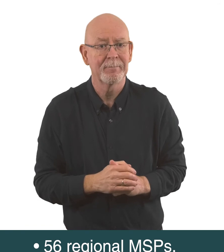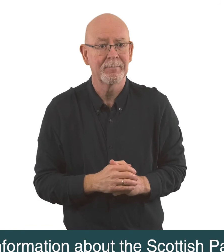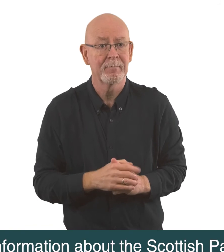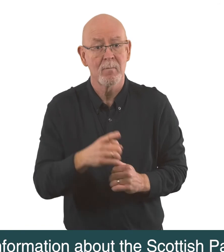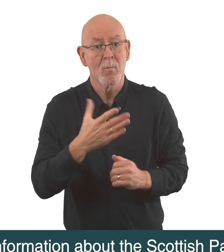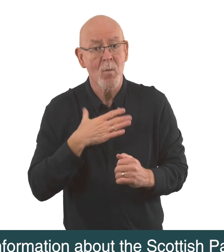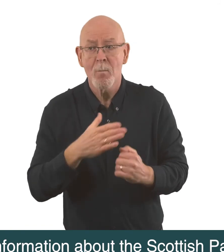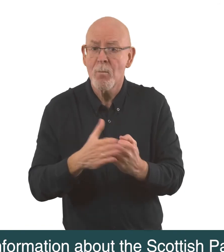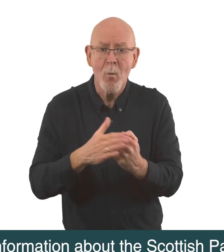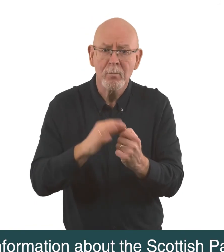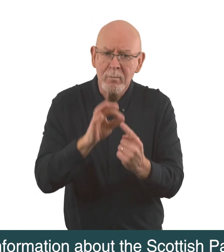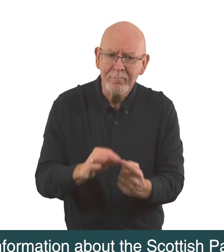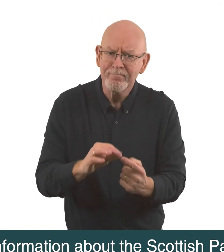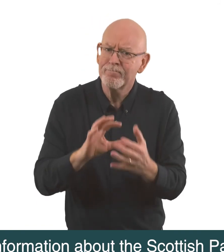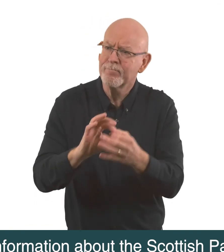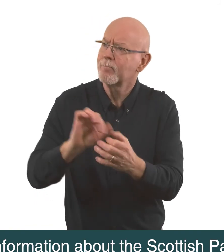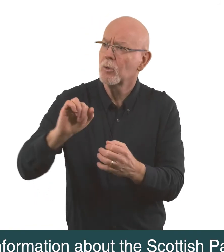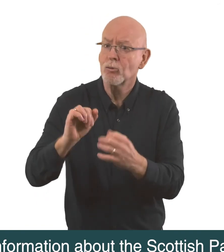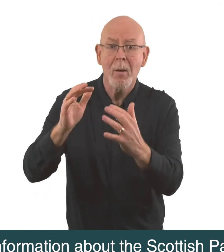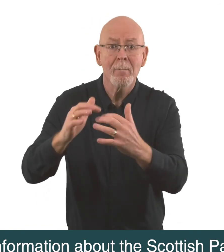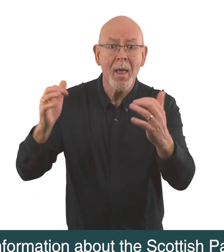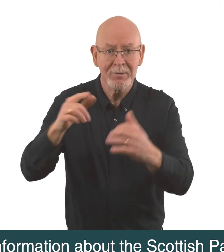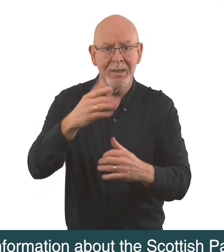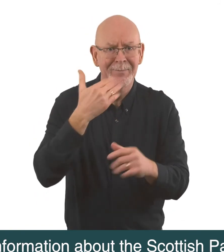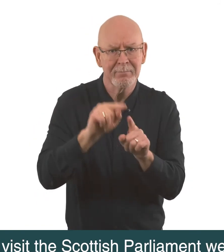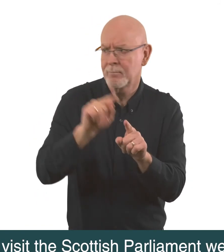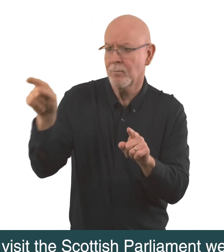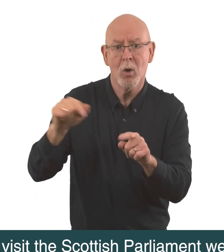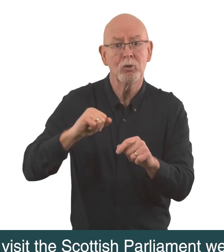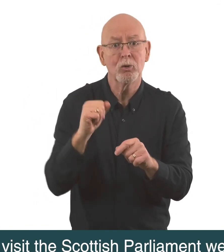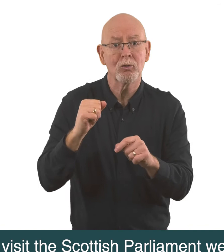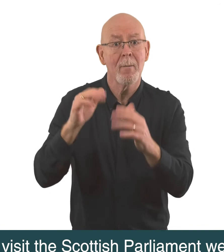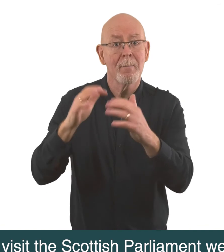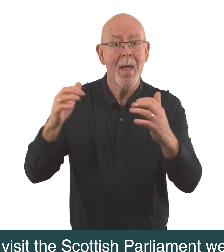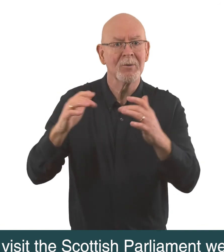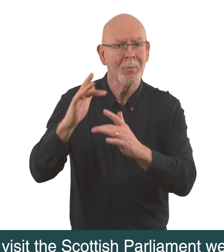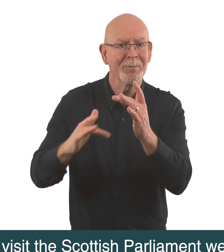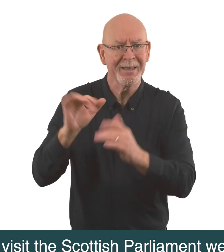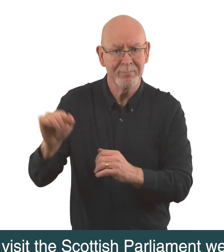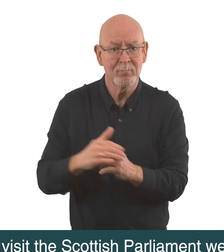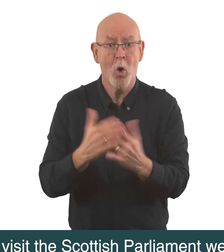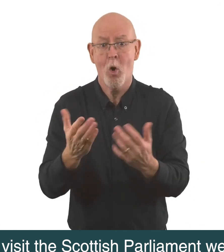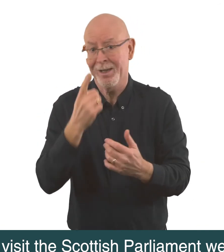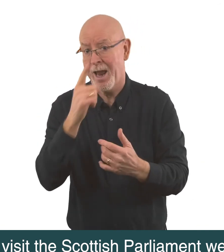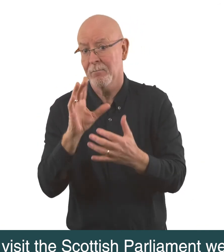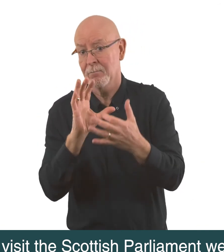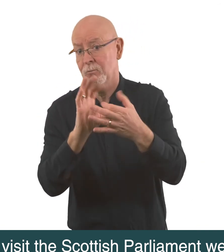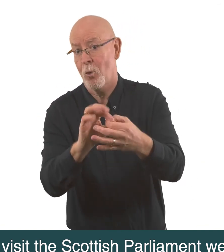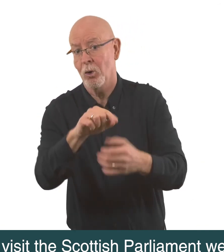For more information about the Scottish Parliament please visit the Scottish Parliament website or join the Scottish Parliament